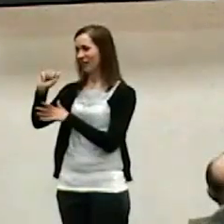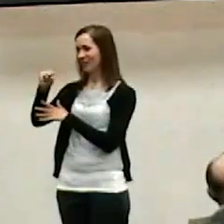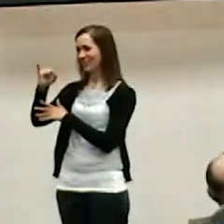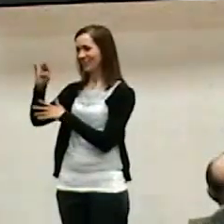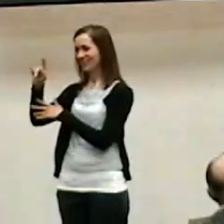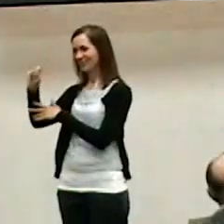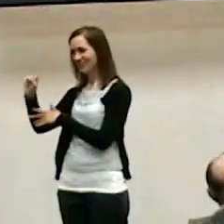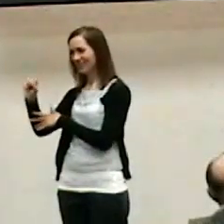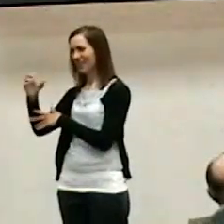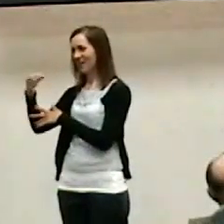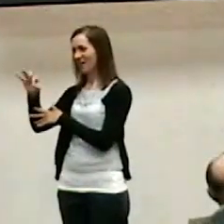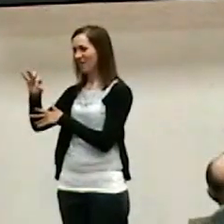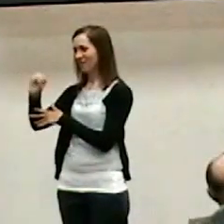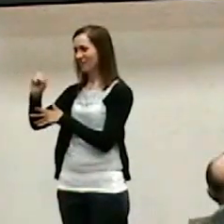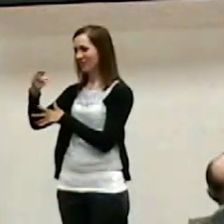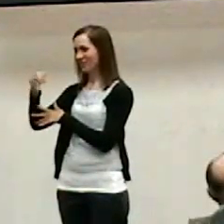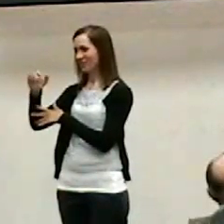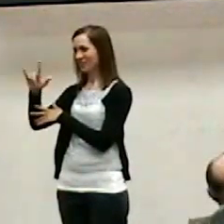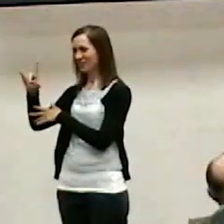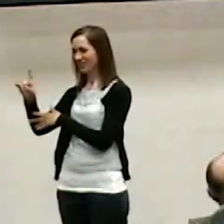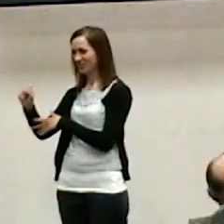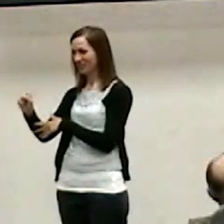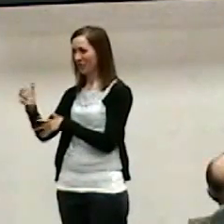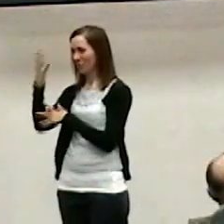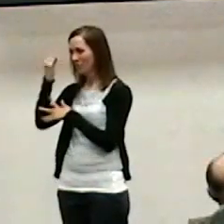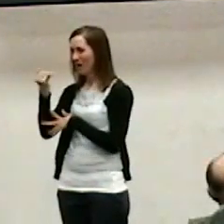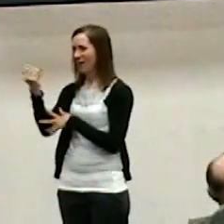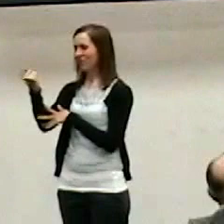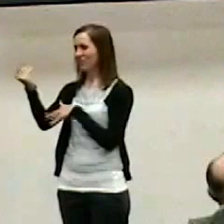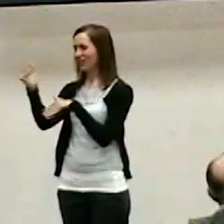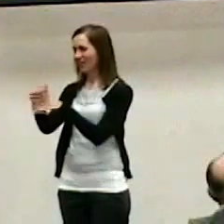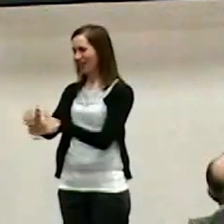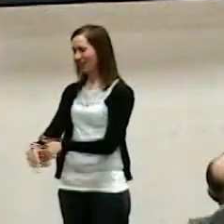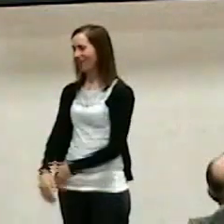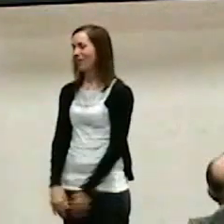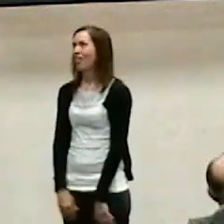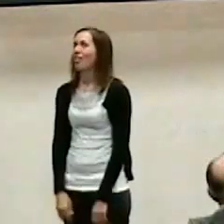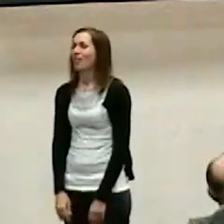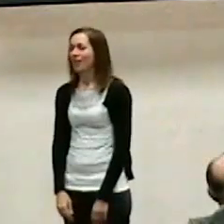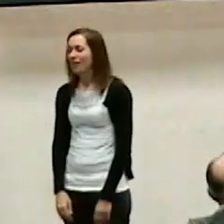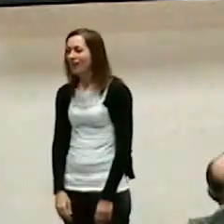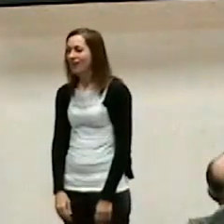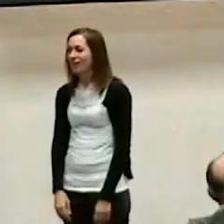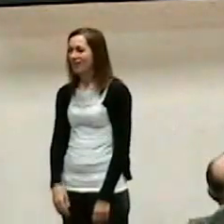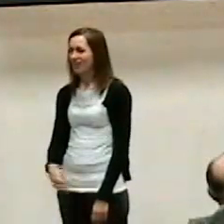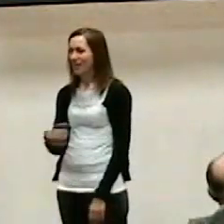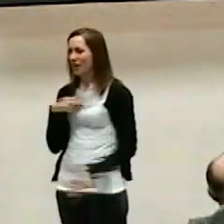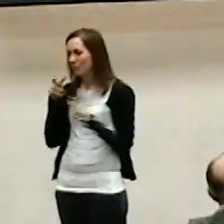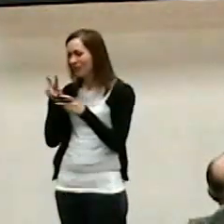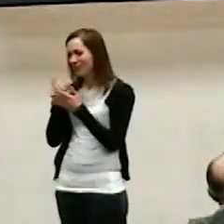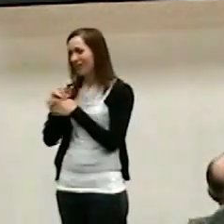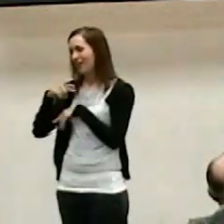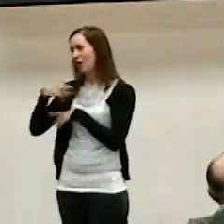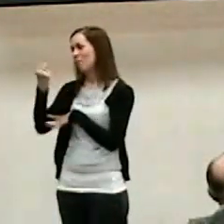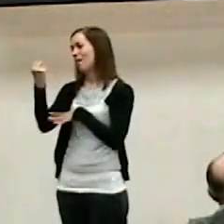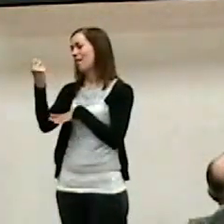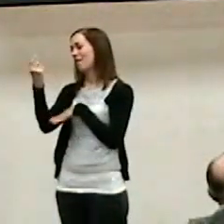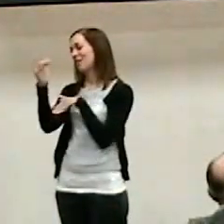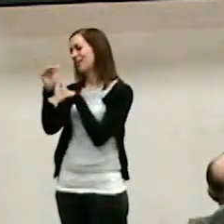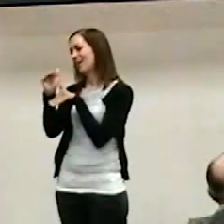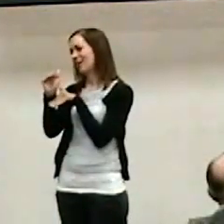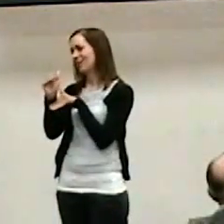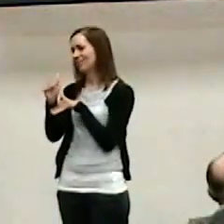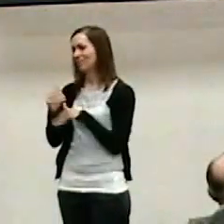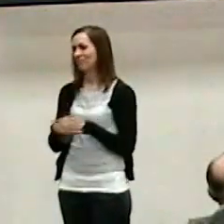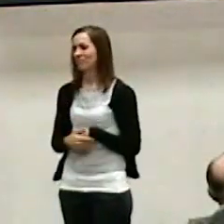Because it ties in with Captain America from last week. And I didn't get to it until about 11, but I didn't look at Facebook.